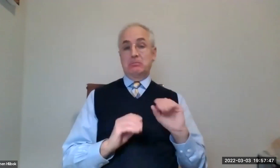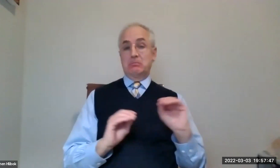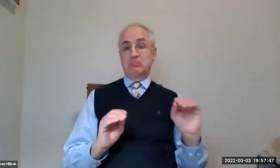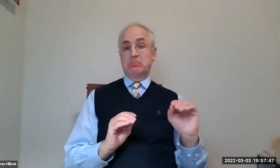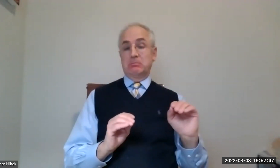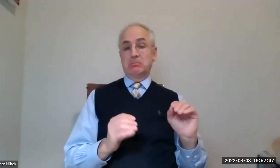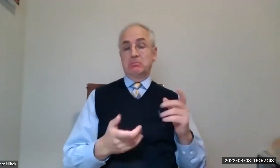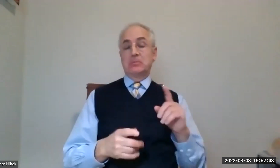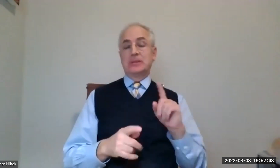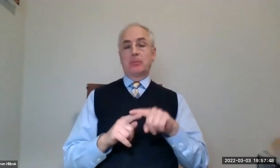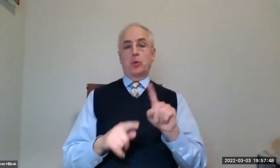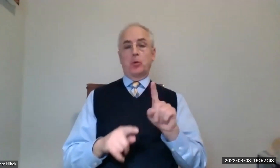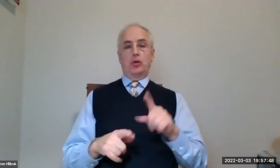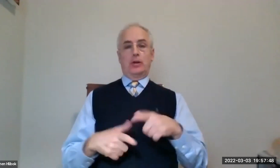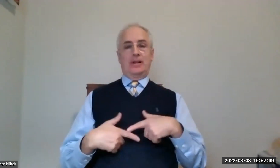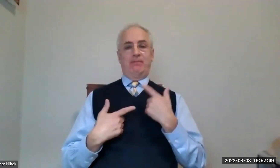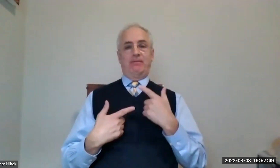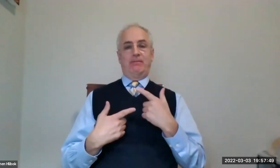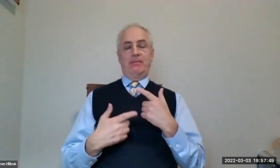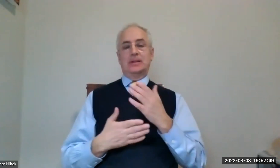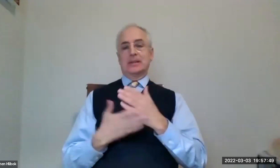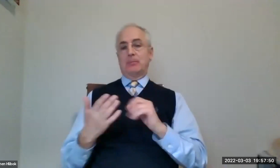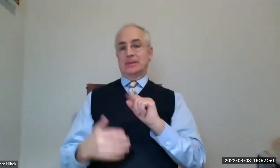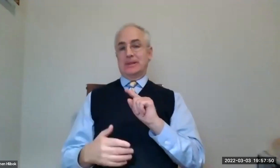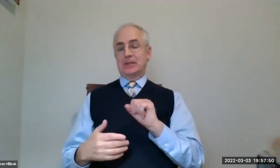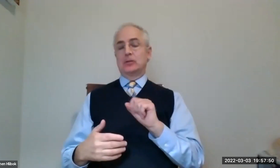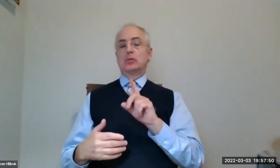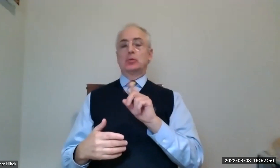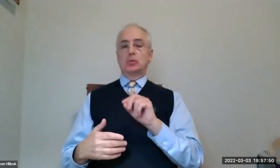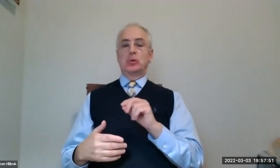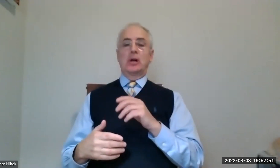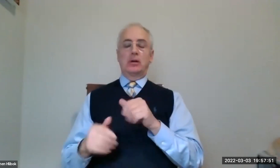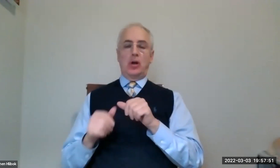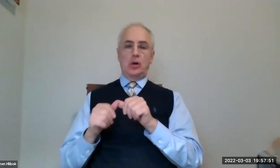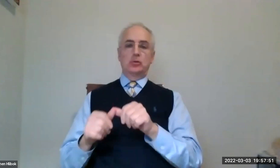do not require you to pay state taxes. It depends greatly on where you live.